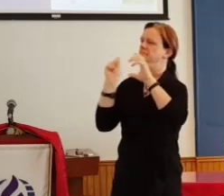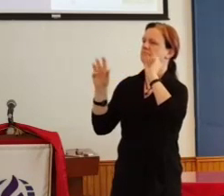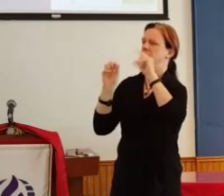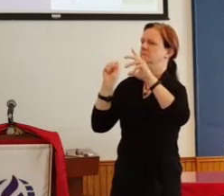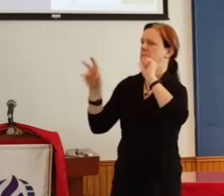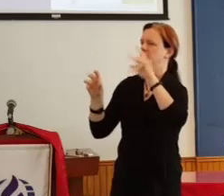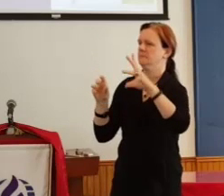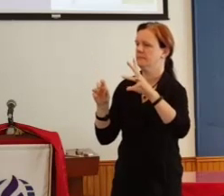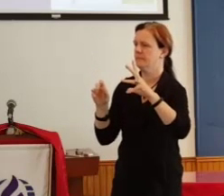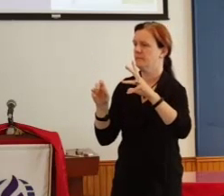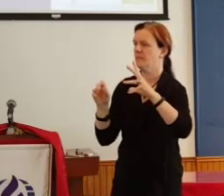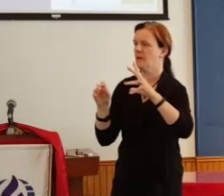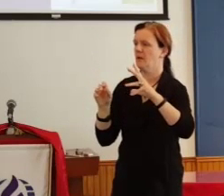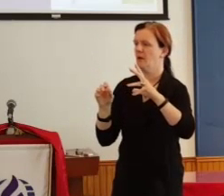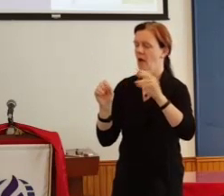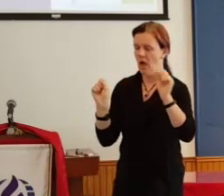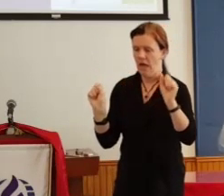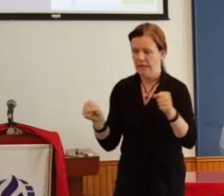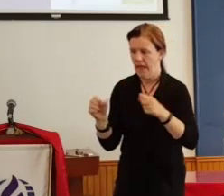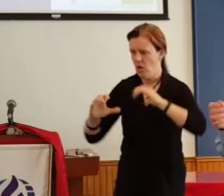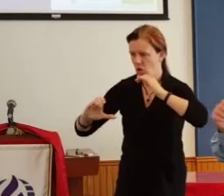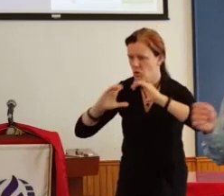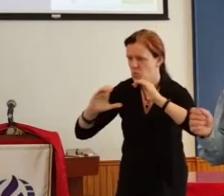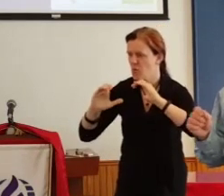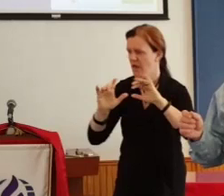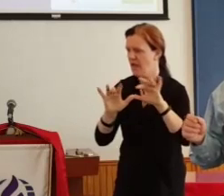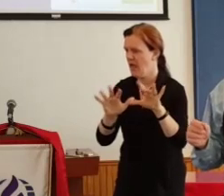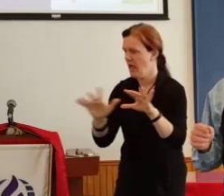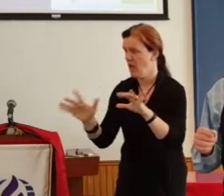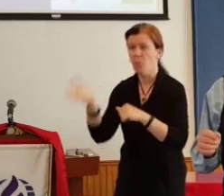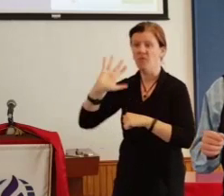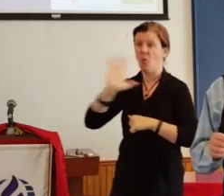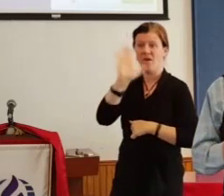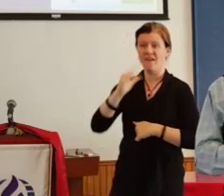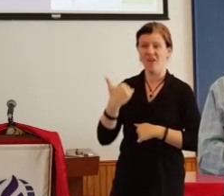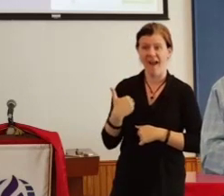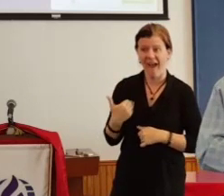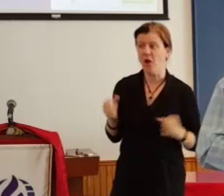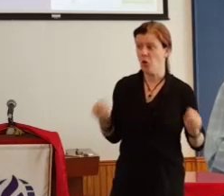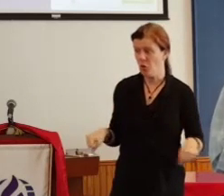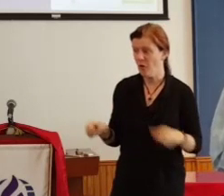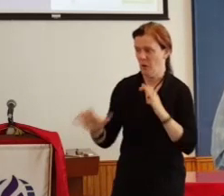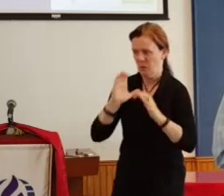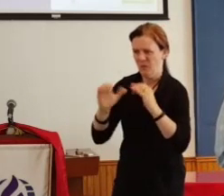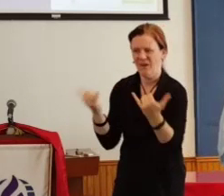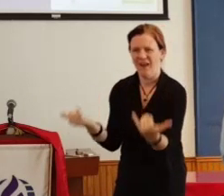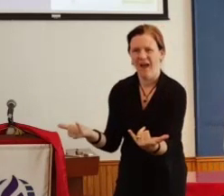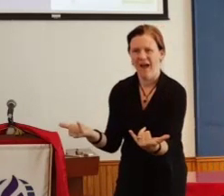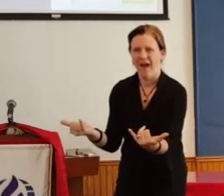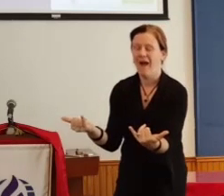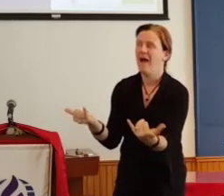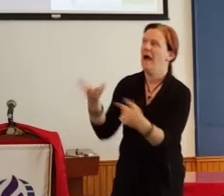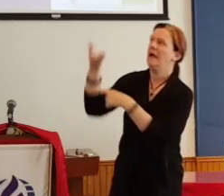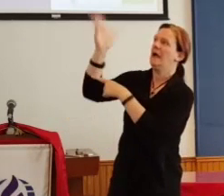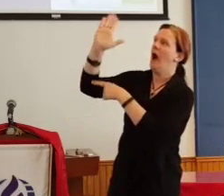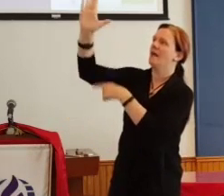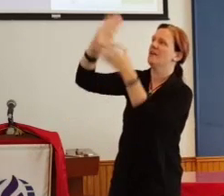Spirit was giving them abilities that they never had before to witness to the power of God in their lives.